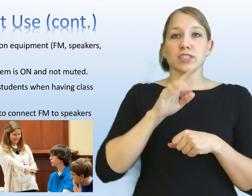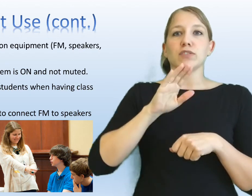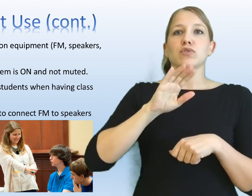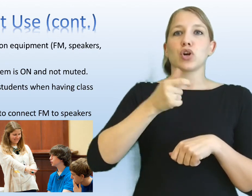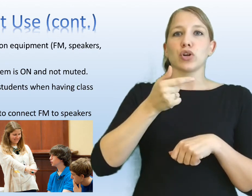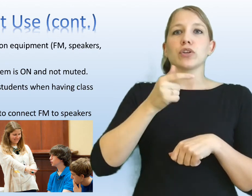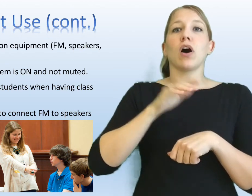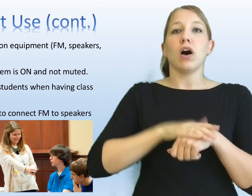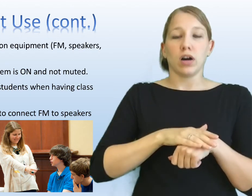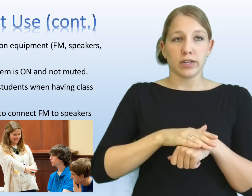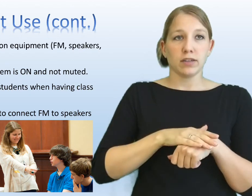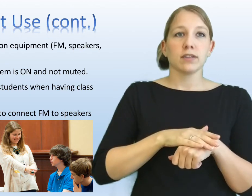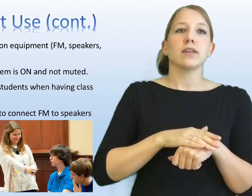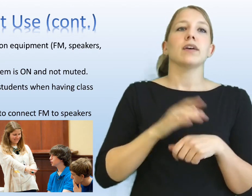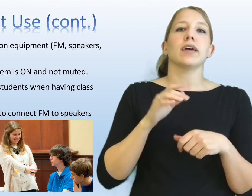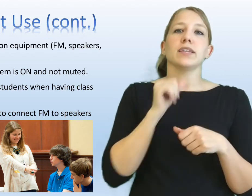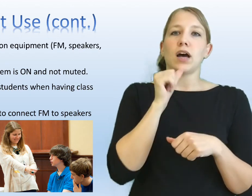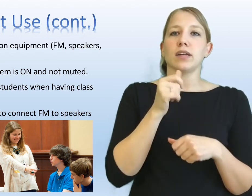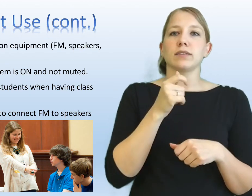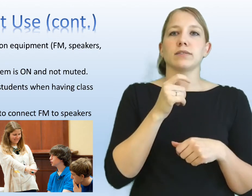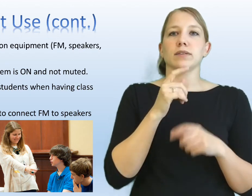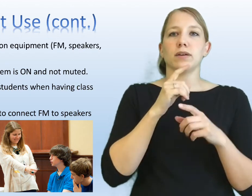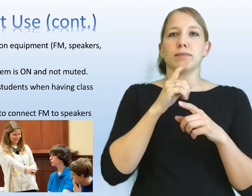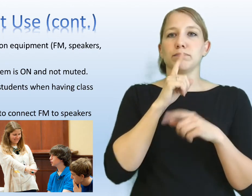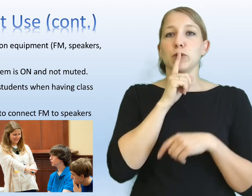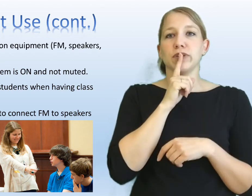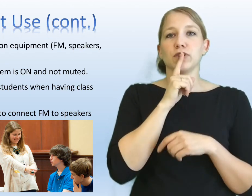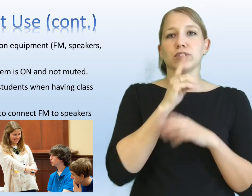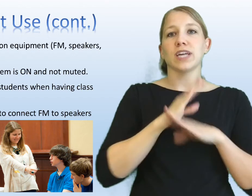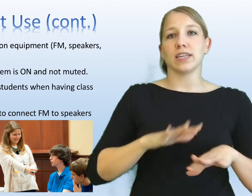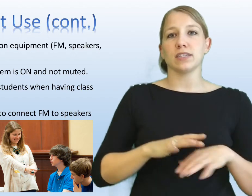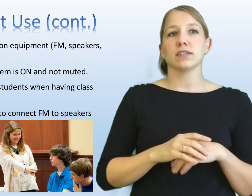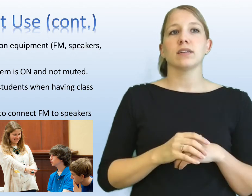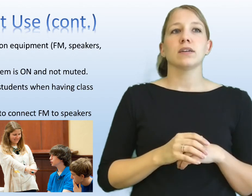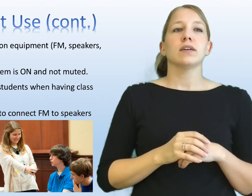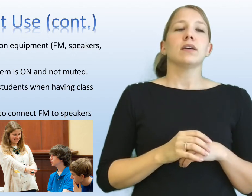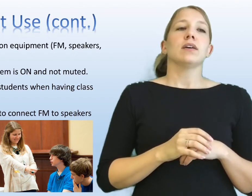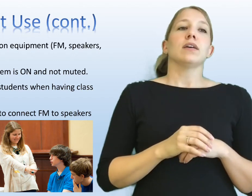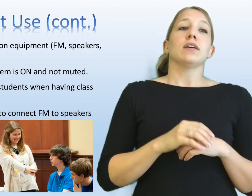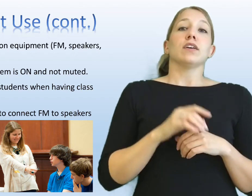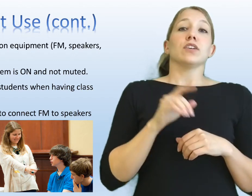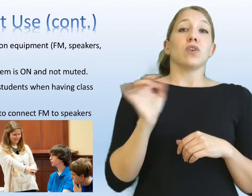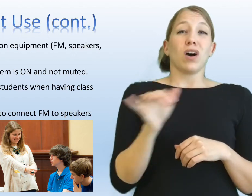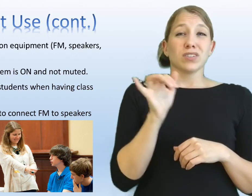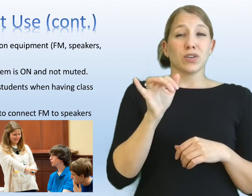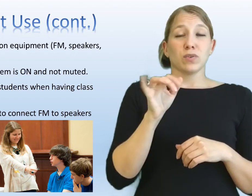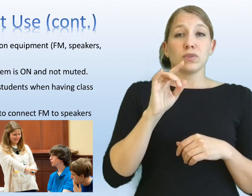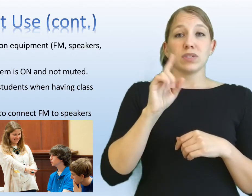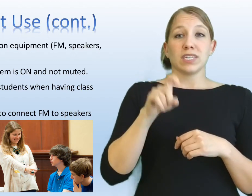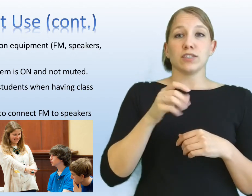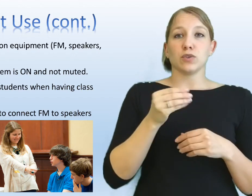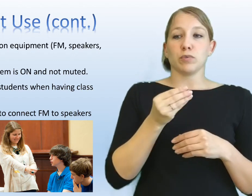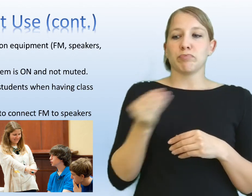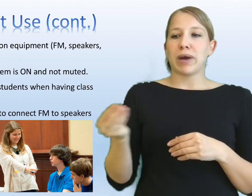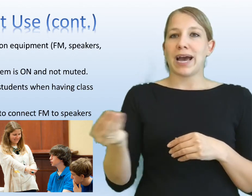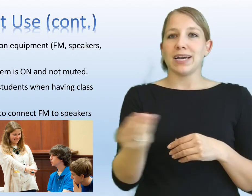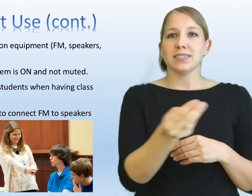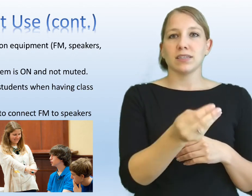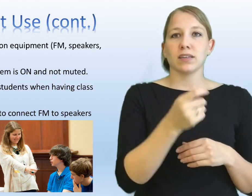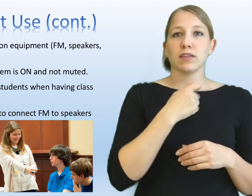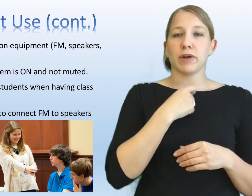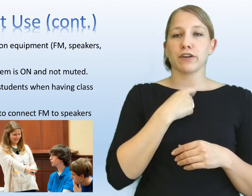it's actually turned on and not muted or silent. You'll also need to